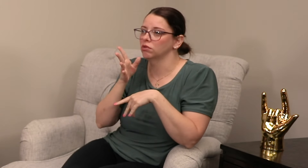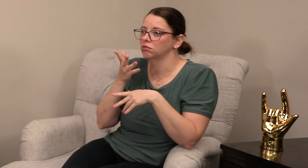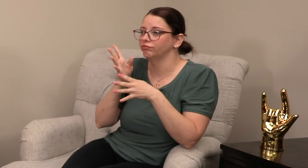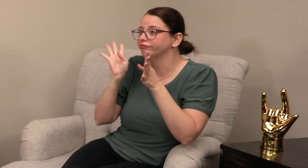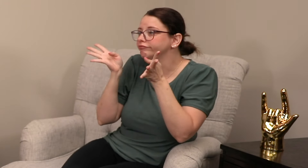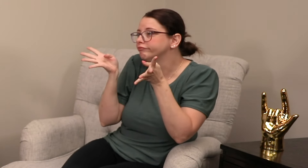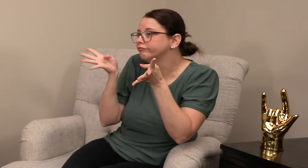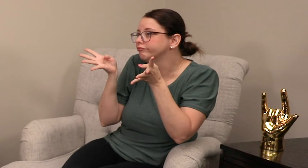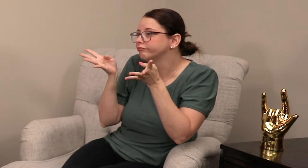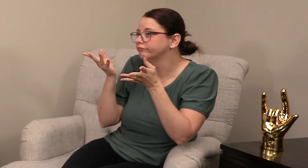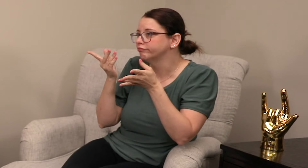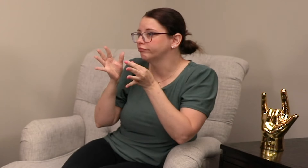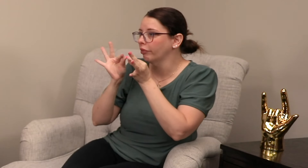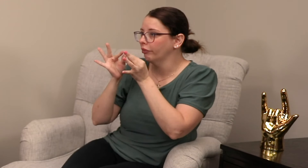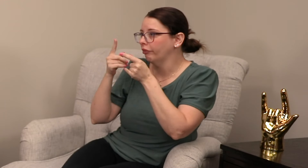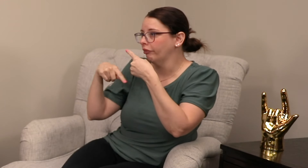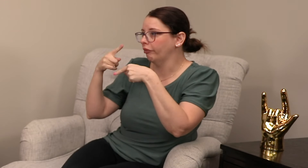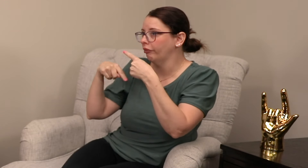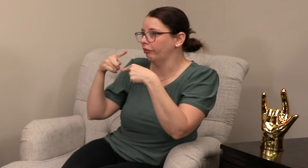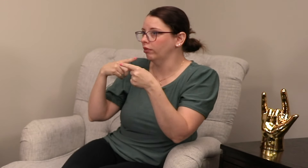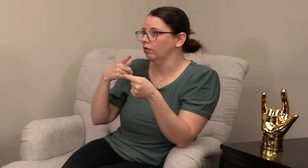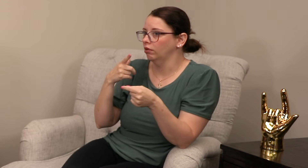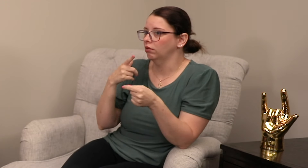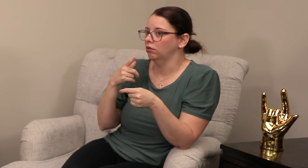kind of to do mainstreaming. And but that's not really talking to people.